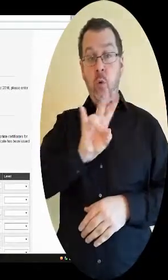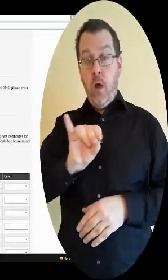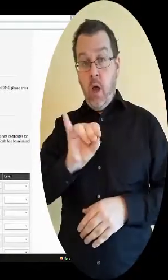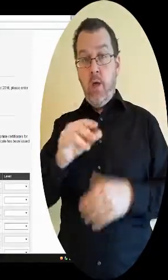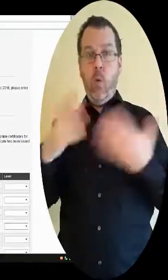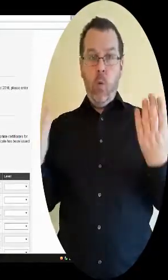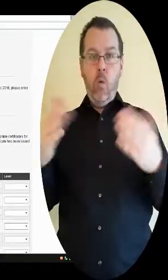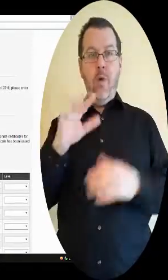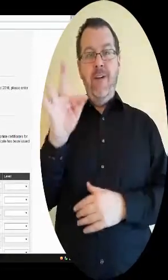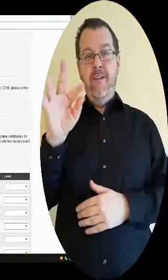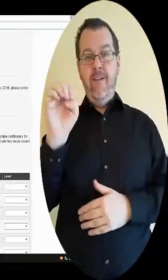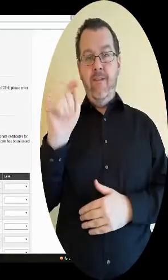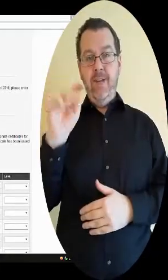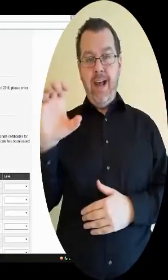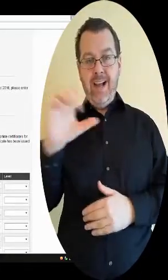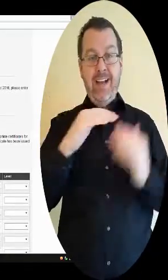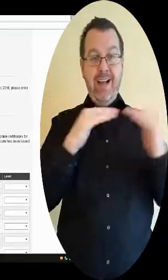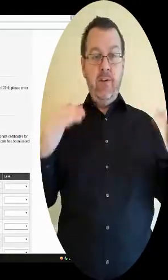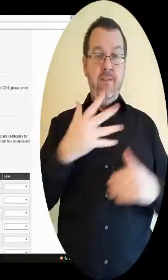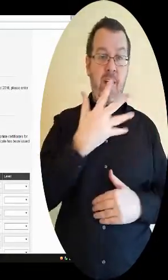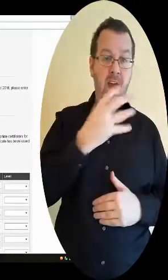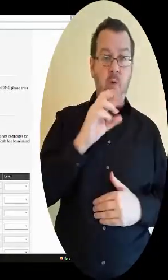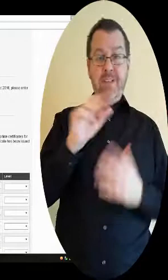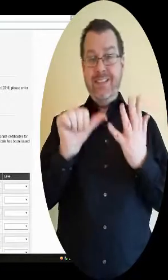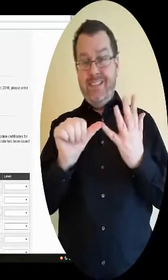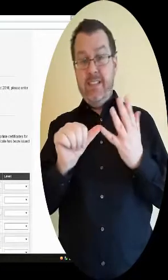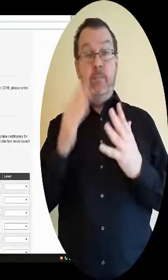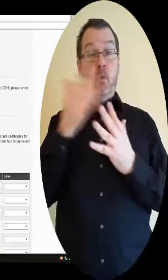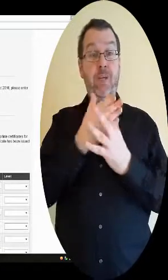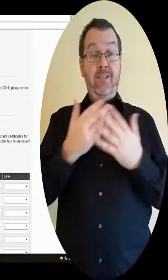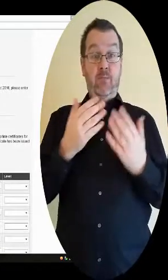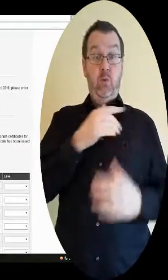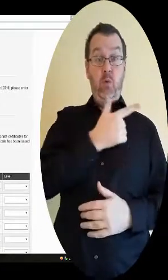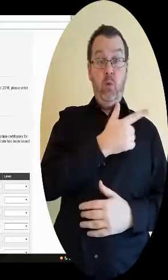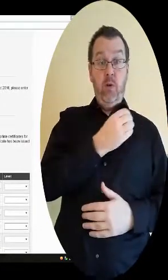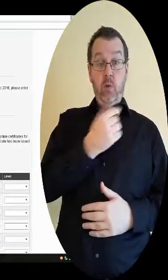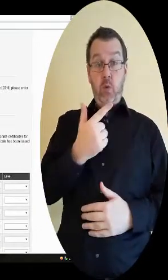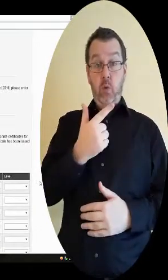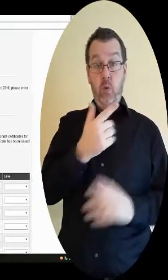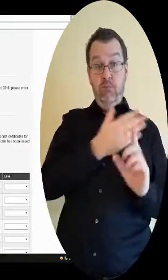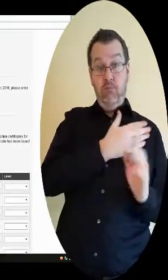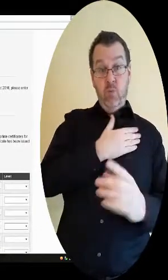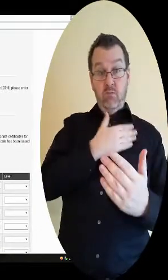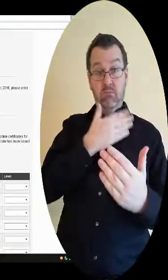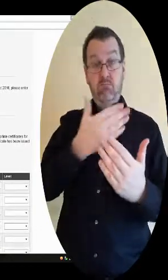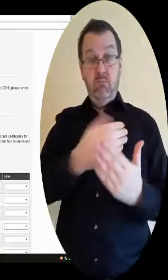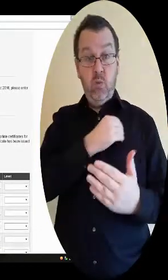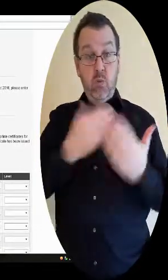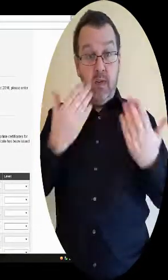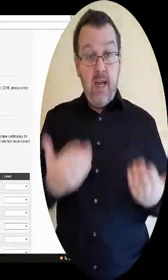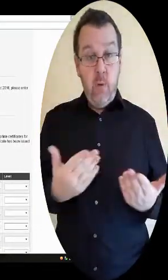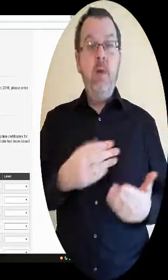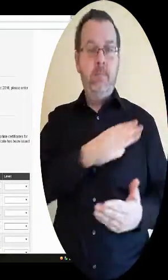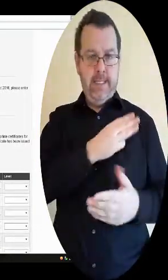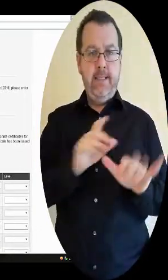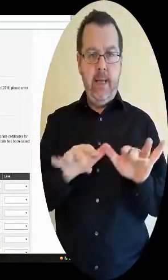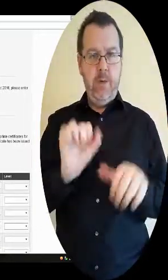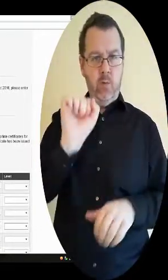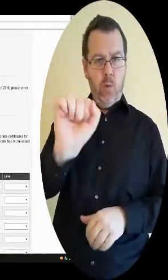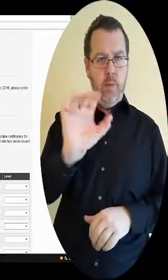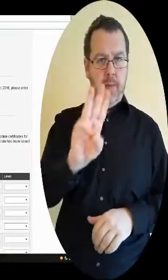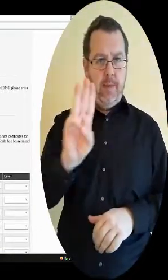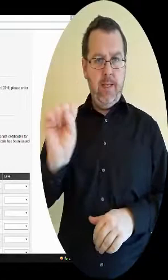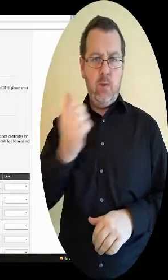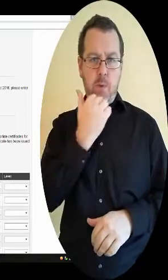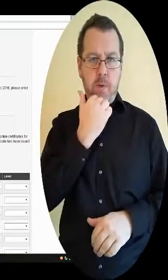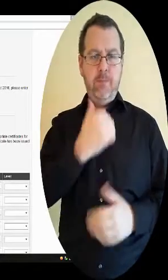FTAC level 5 or 6 award between 2002 and the current year, please enter your assigned PPS number.